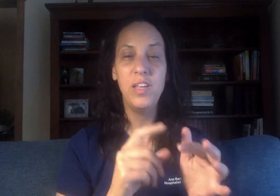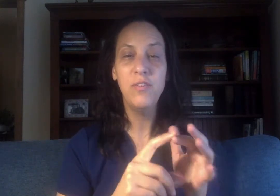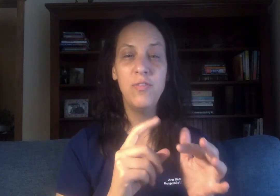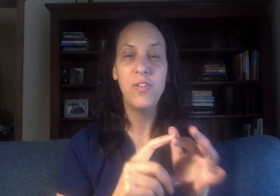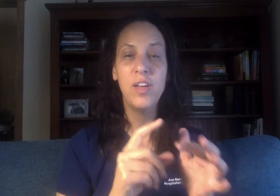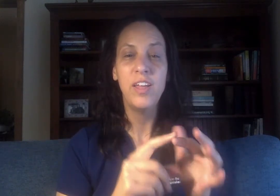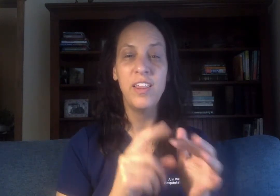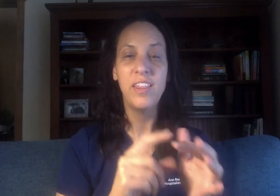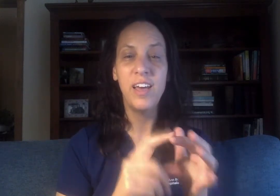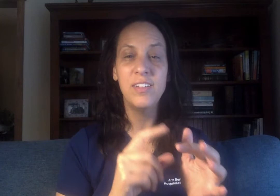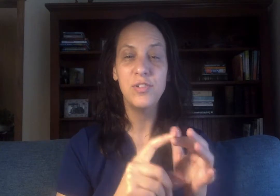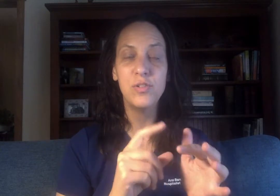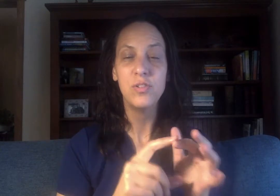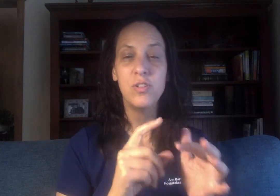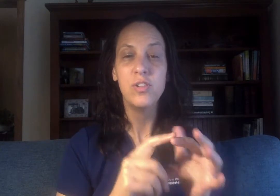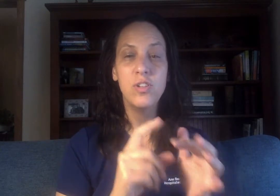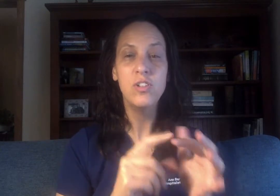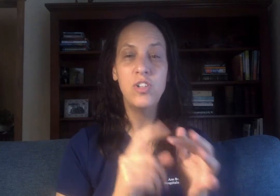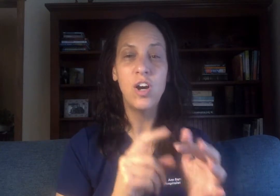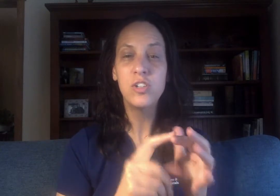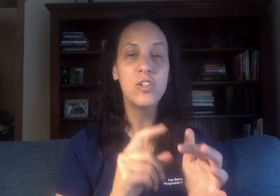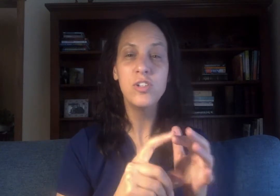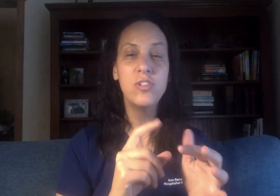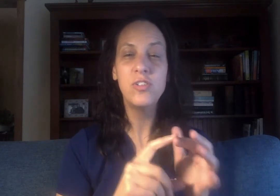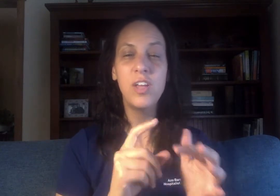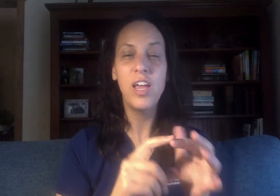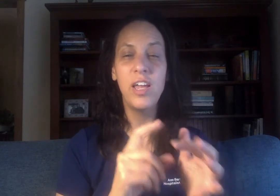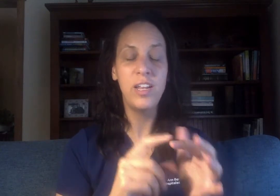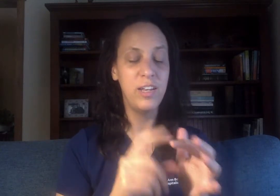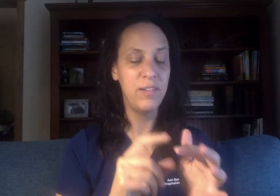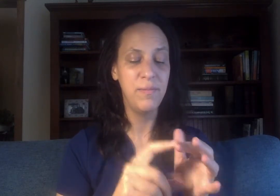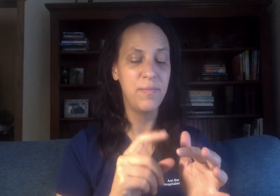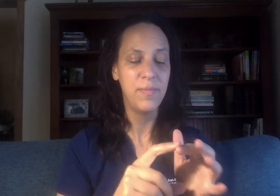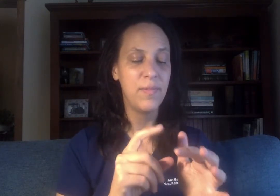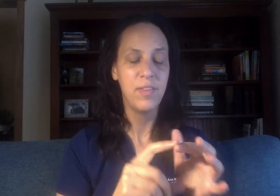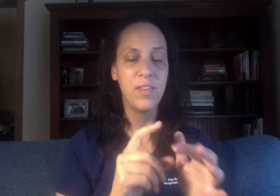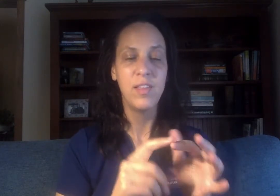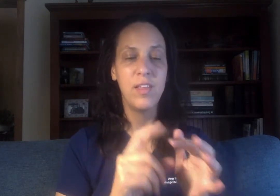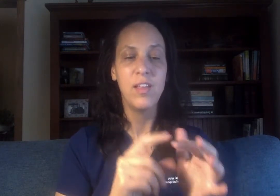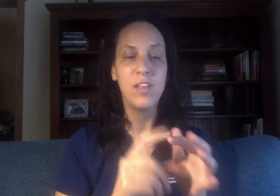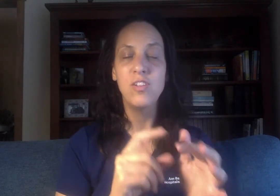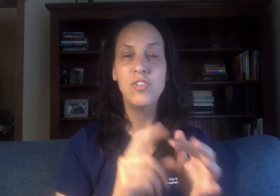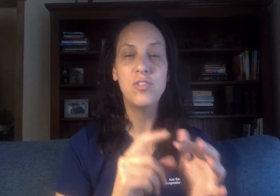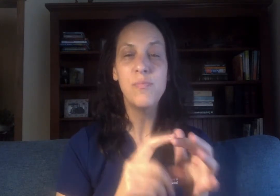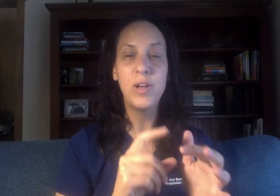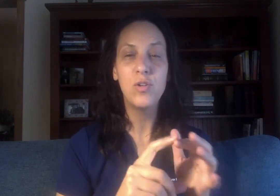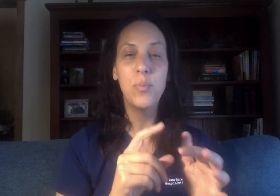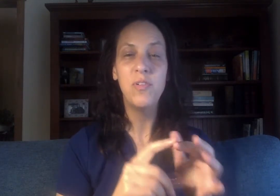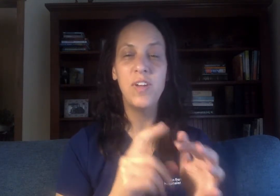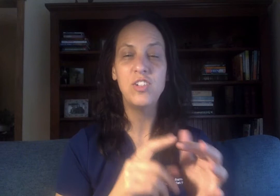that doctors and just the medical profession.